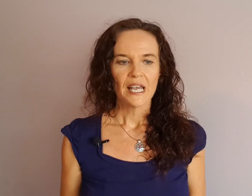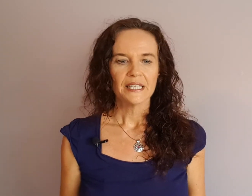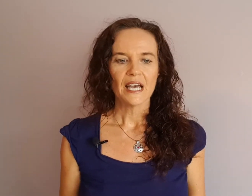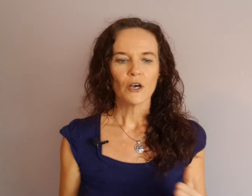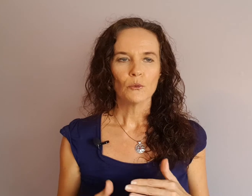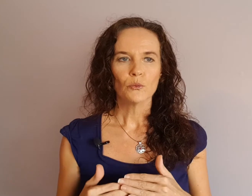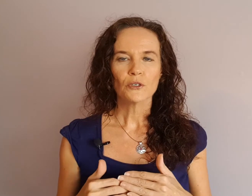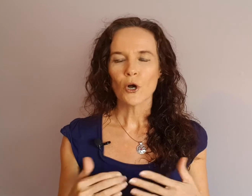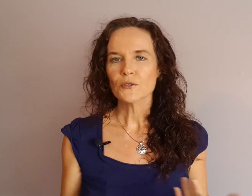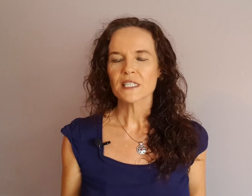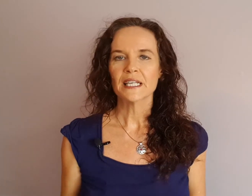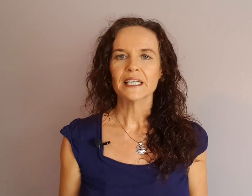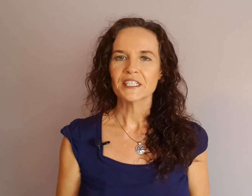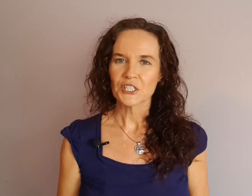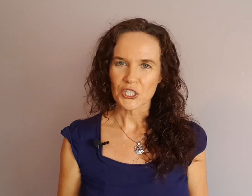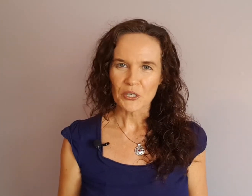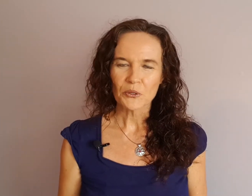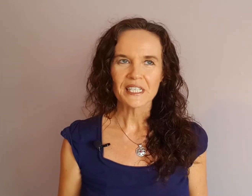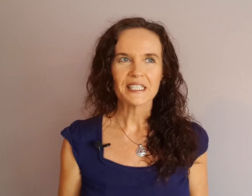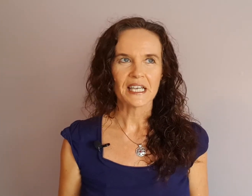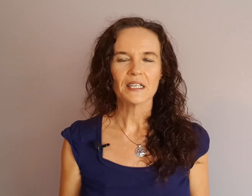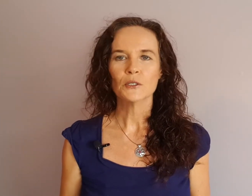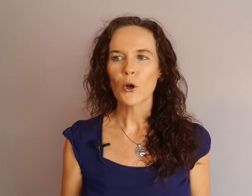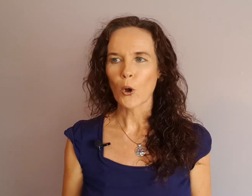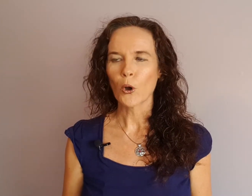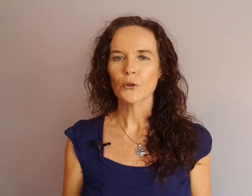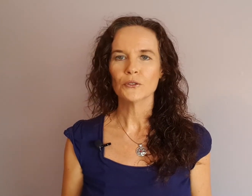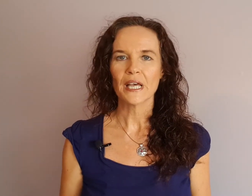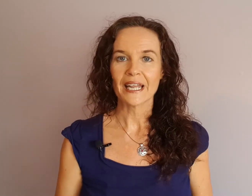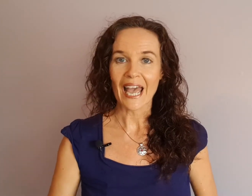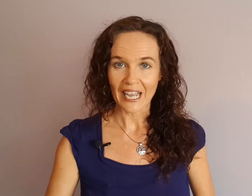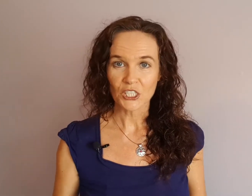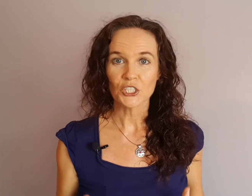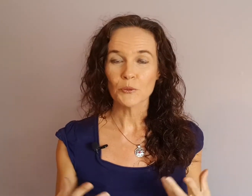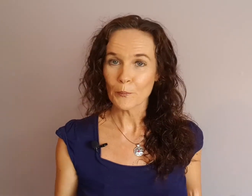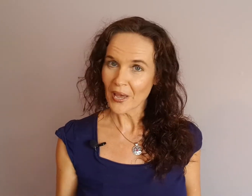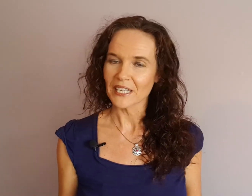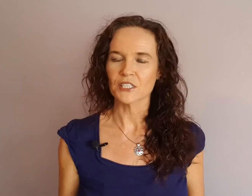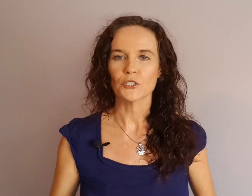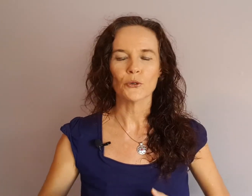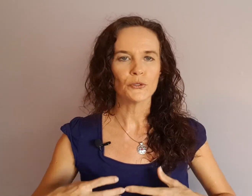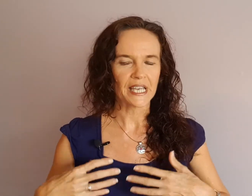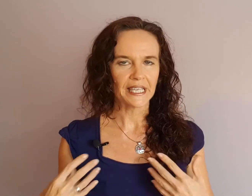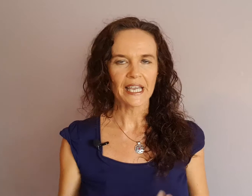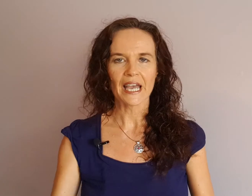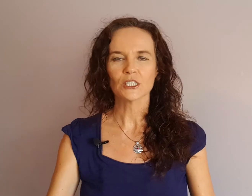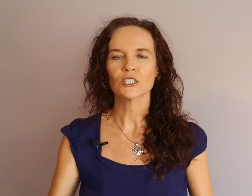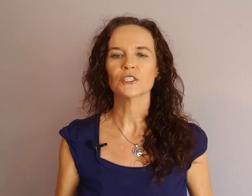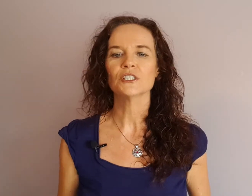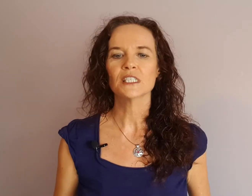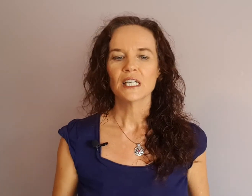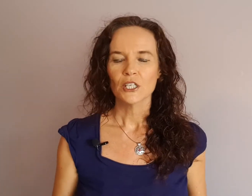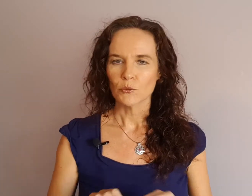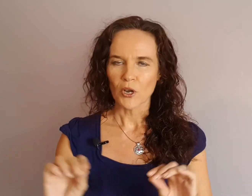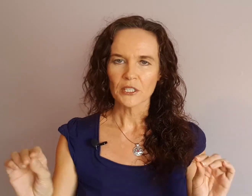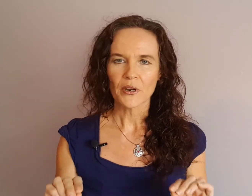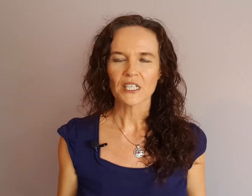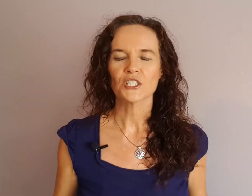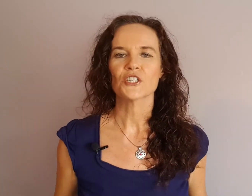Now with goal setting it's generally done on an action base. You're taking actions, you write your actions